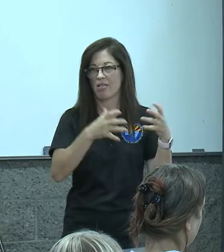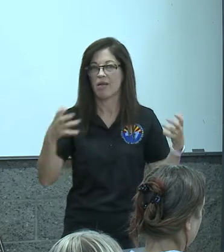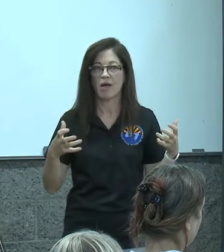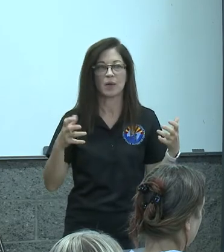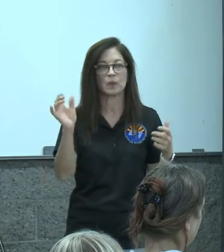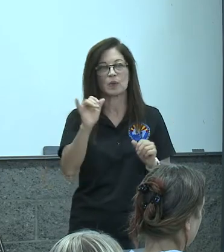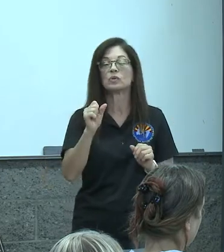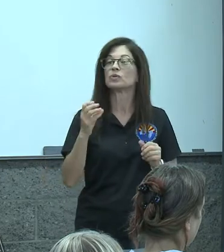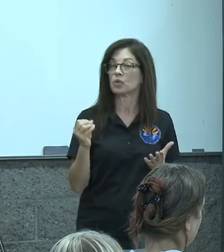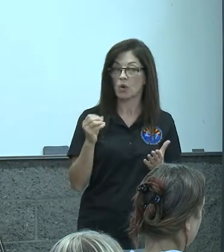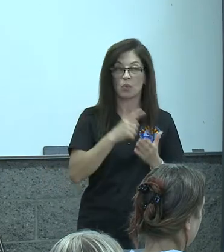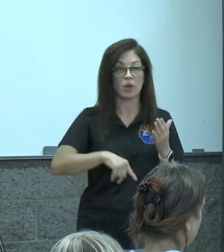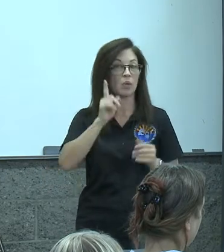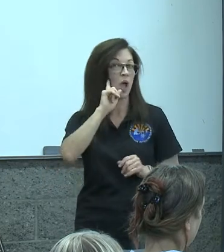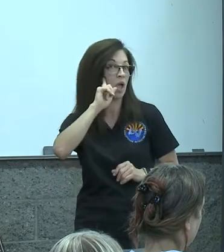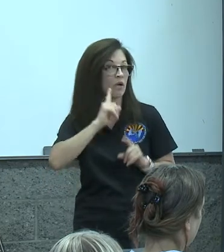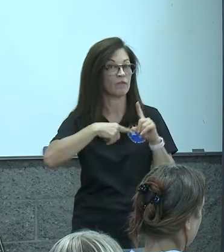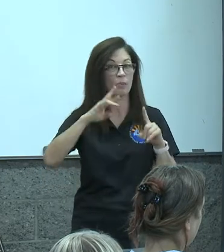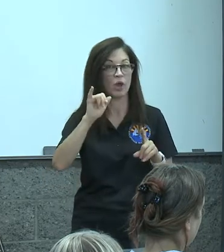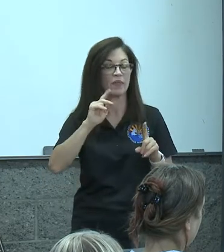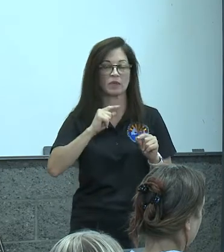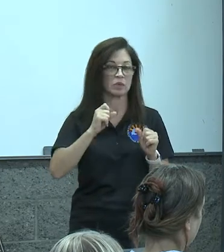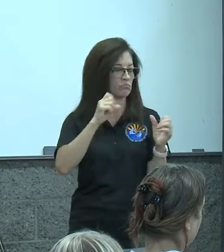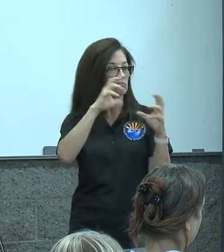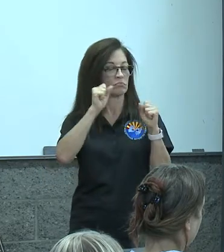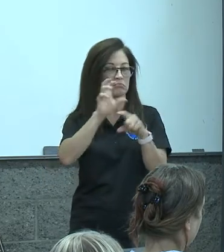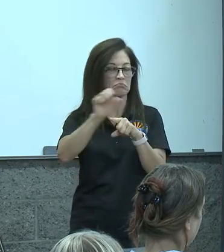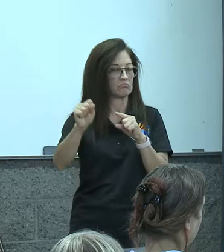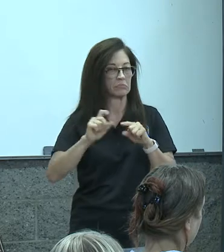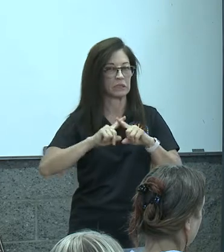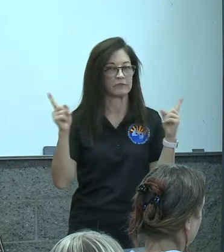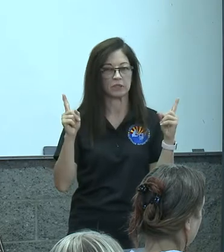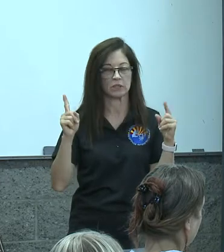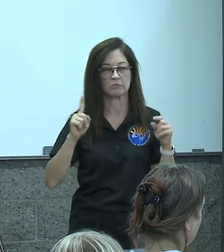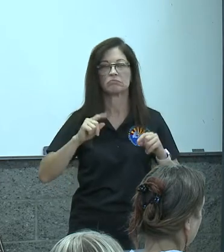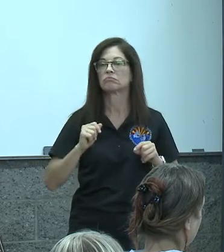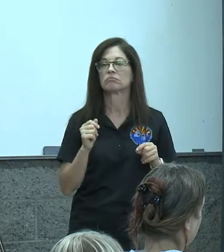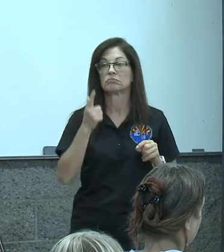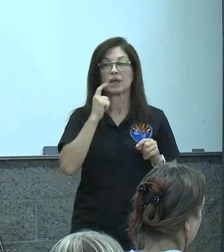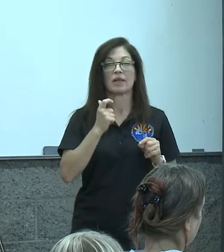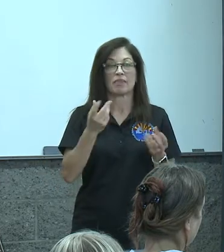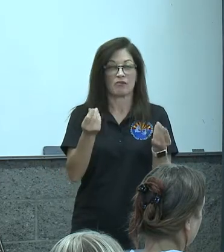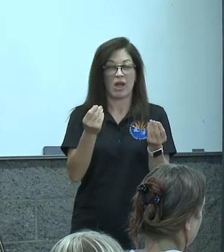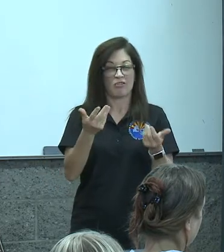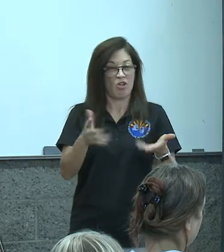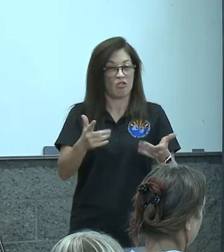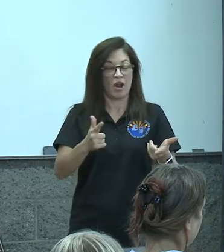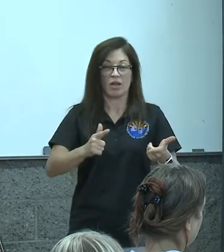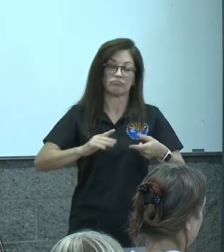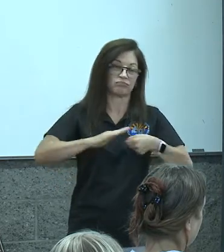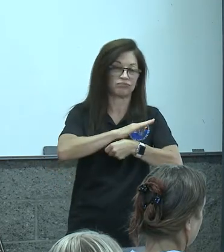so what you're going to hear is that this was extraordinary and um because the ground was so saturated